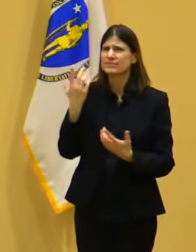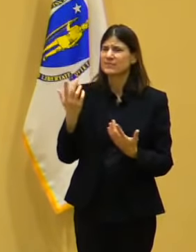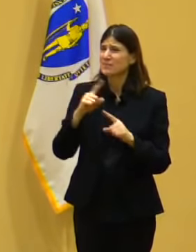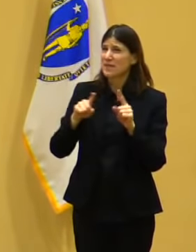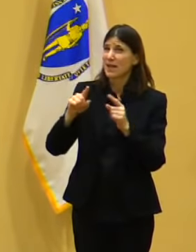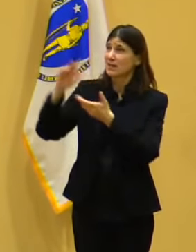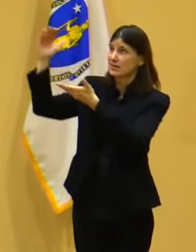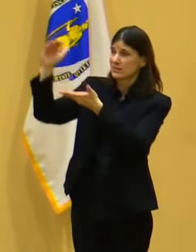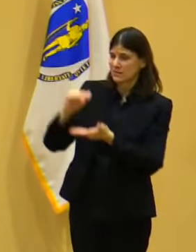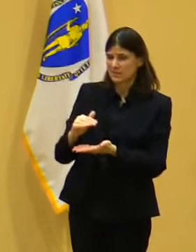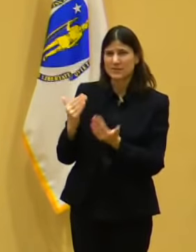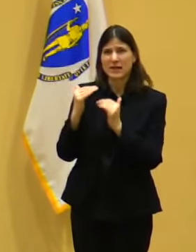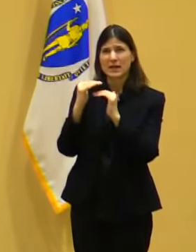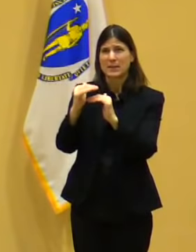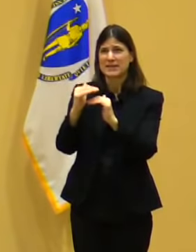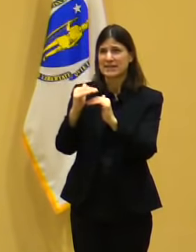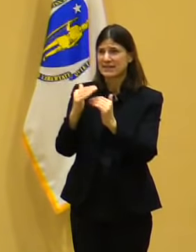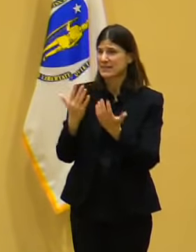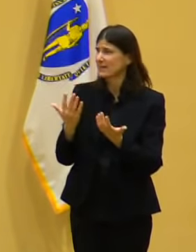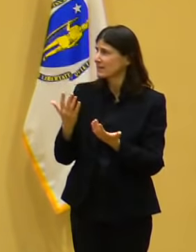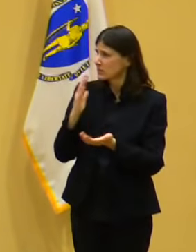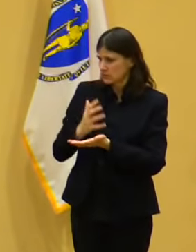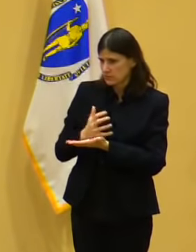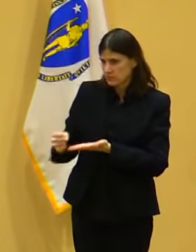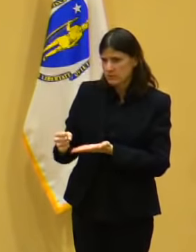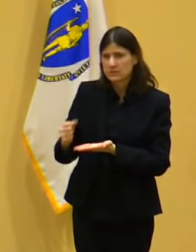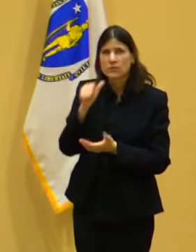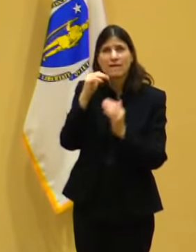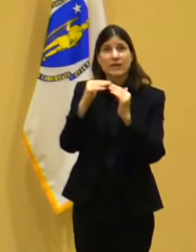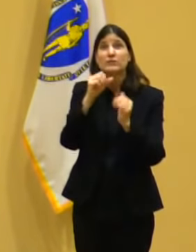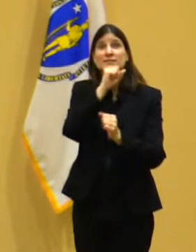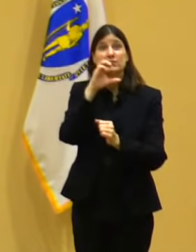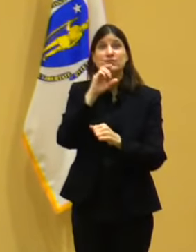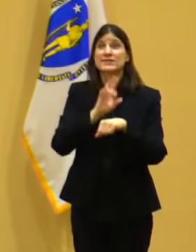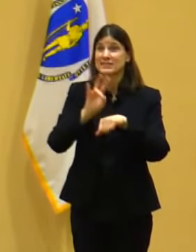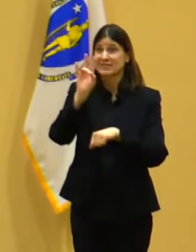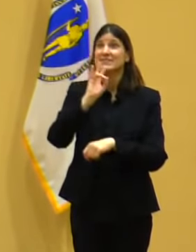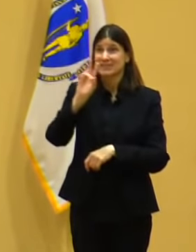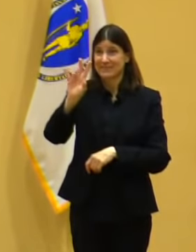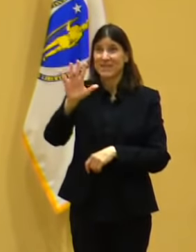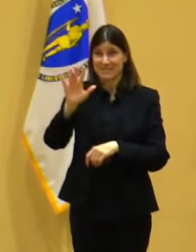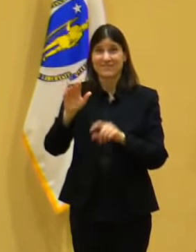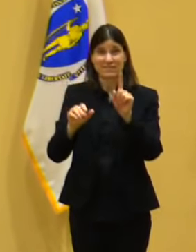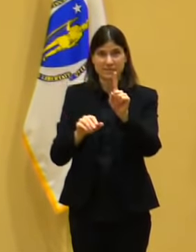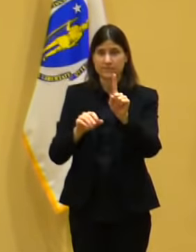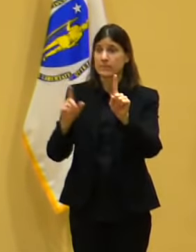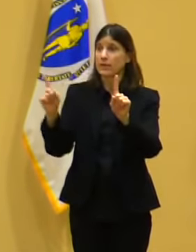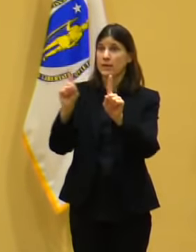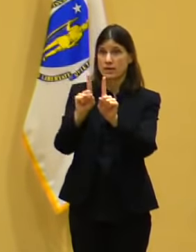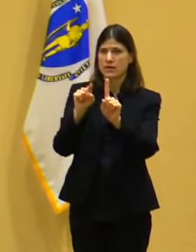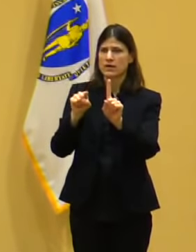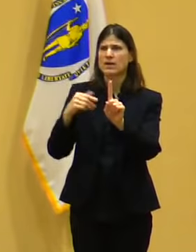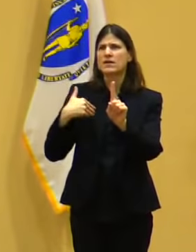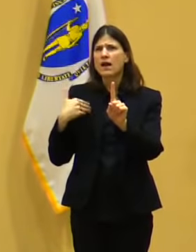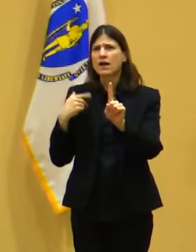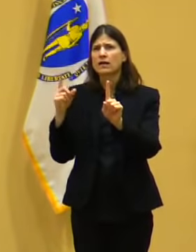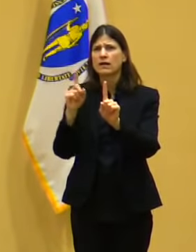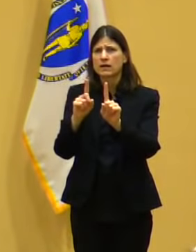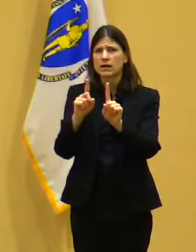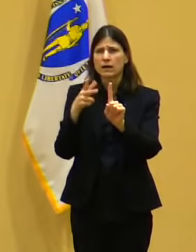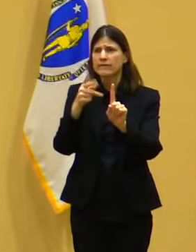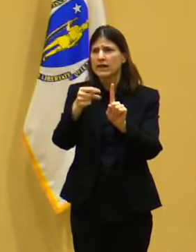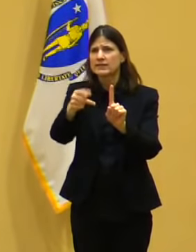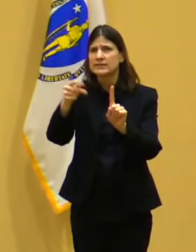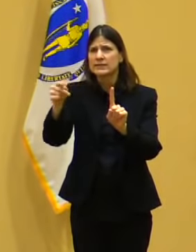opening up to people with all the reasons that you want to ask them to show up with some 75 and over? Doesn't that delay the 65 and over and be